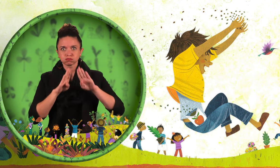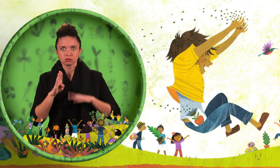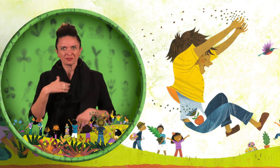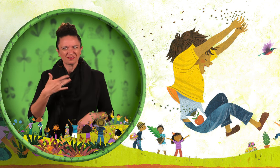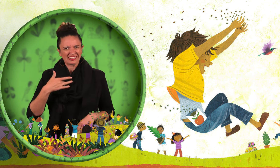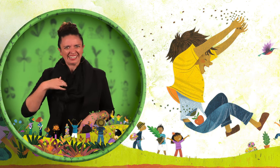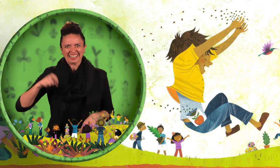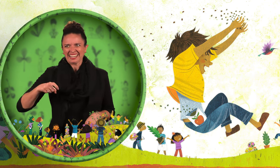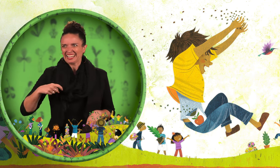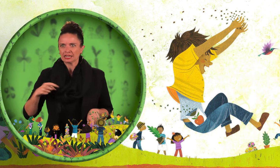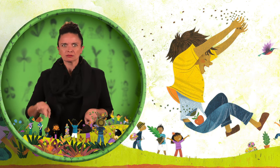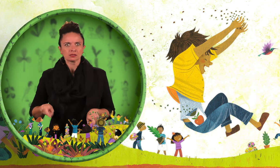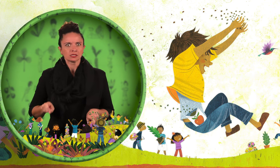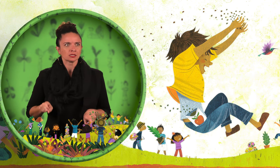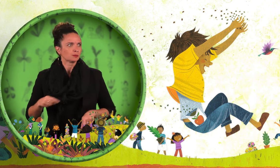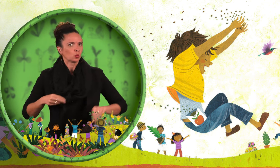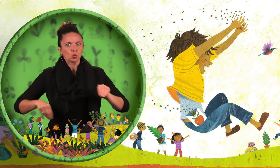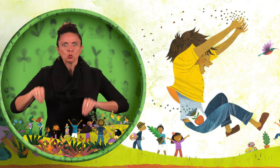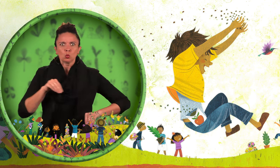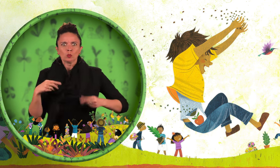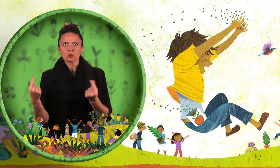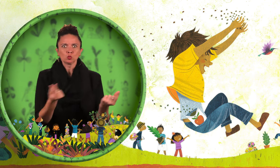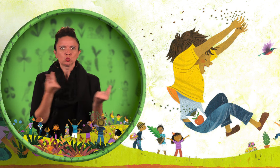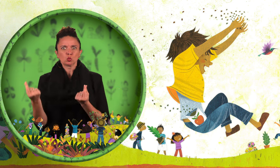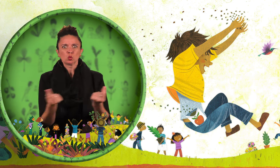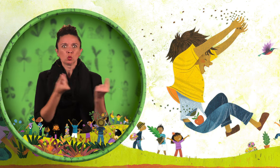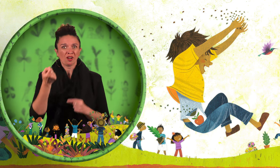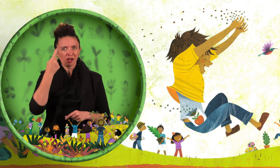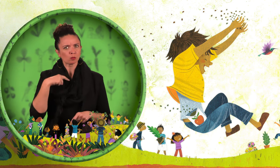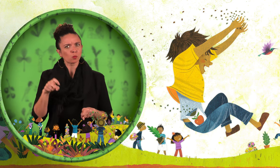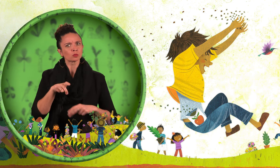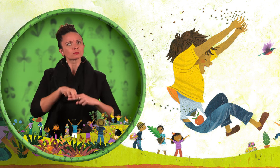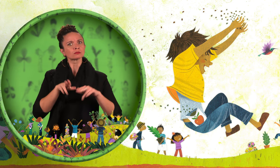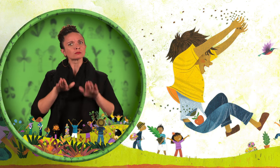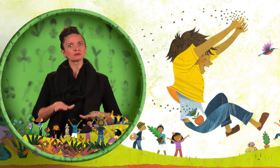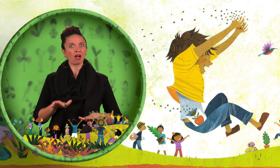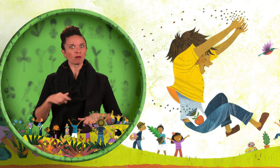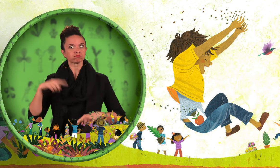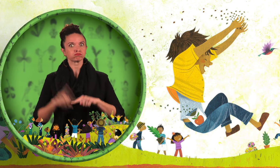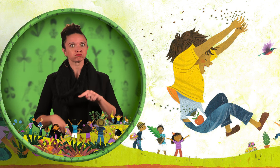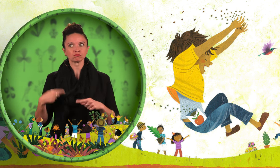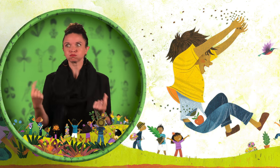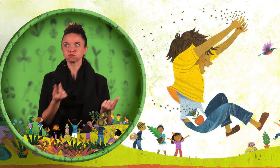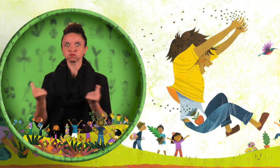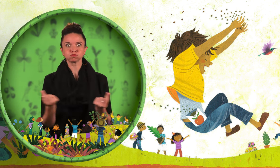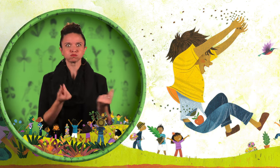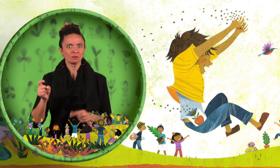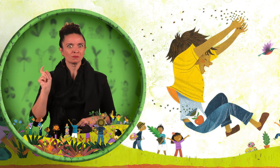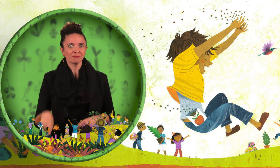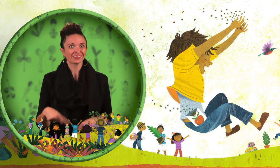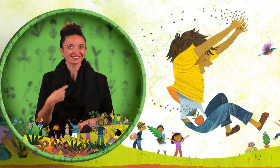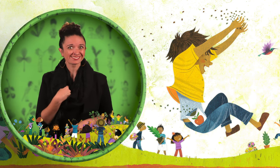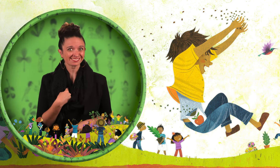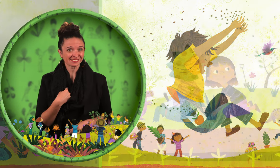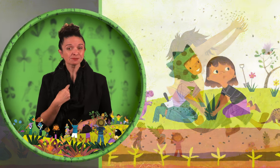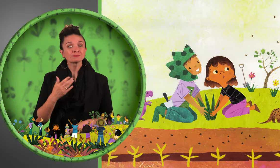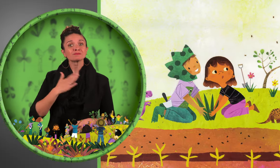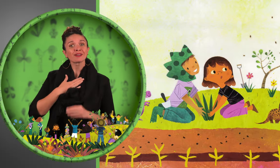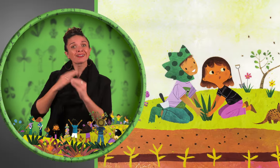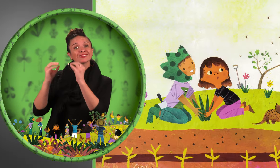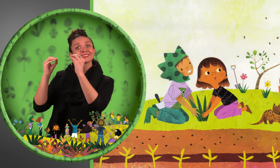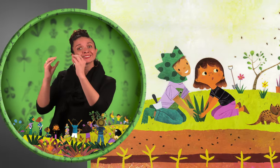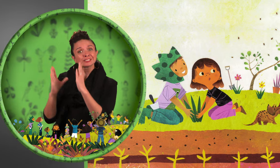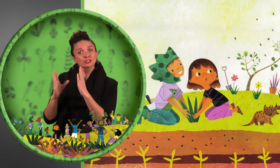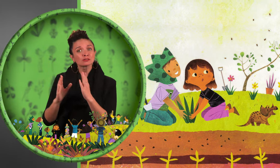I can get frustrated when I really feel the need to move around, even though I'm supposed to sit still.